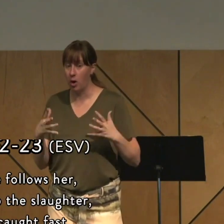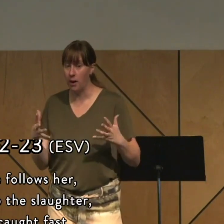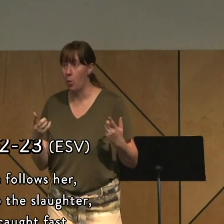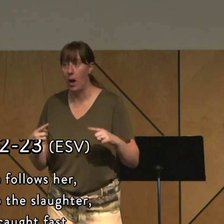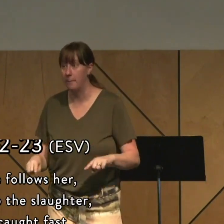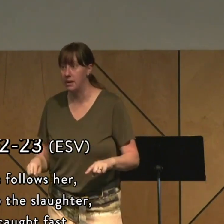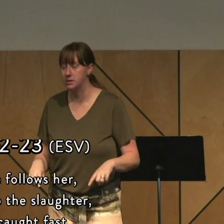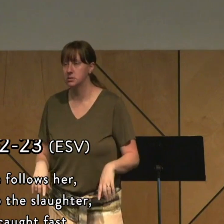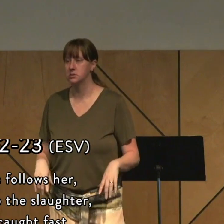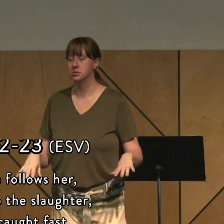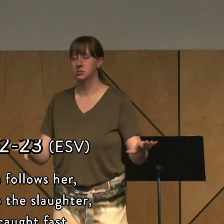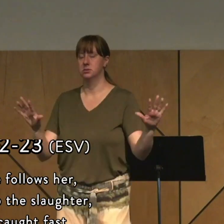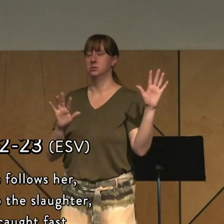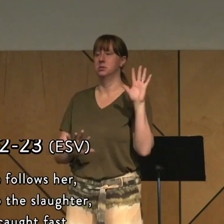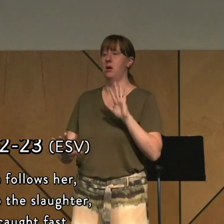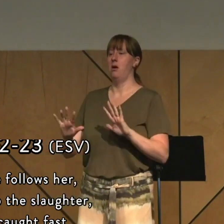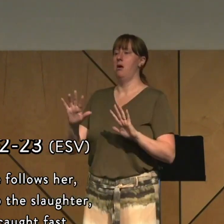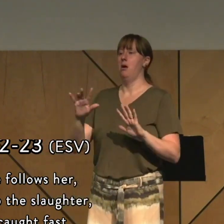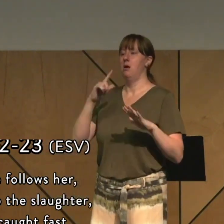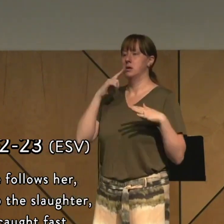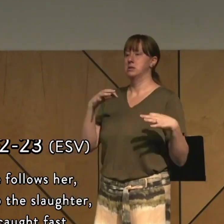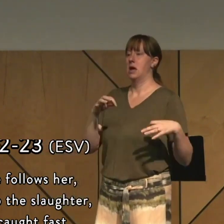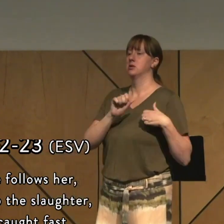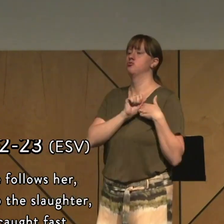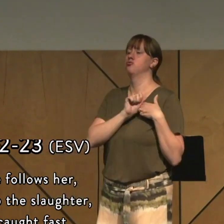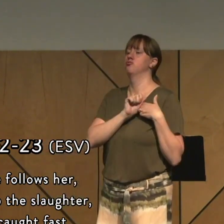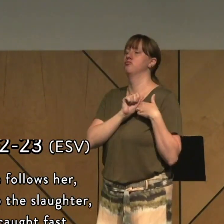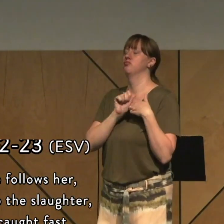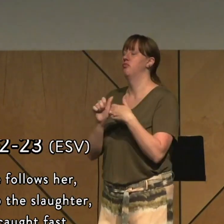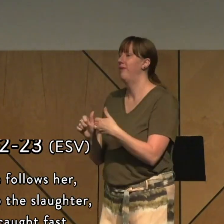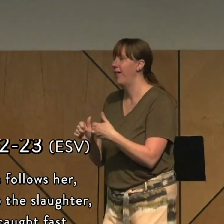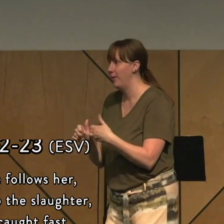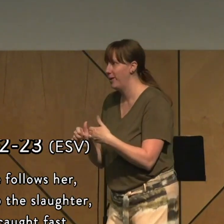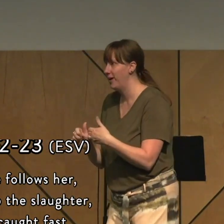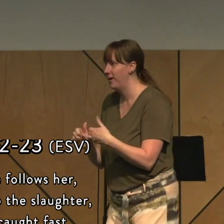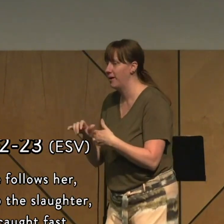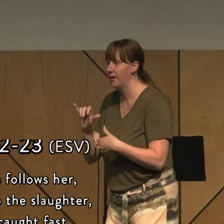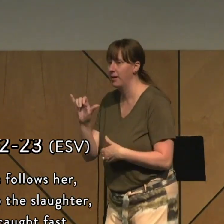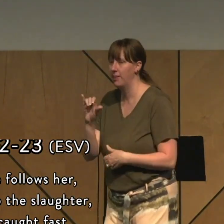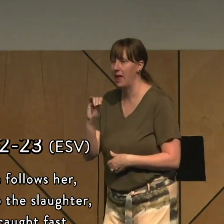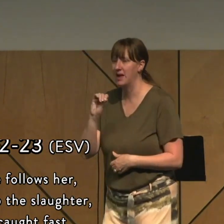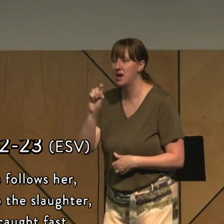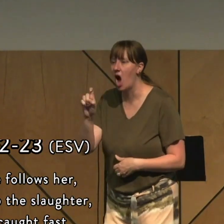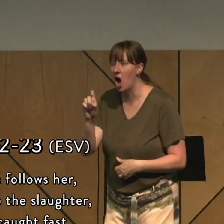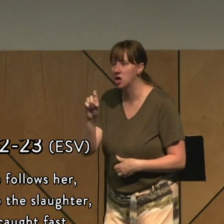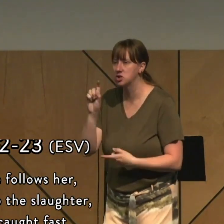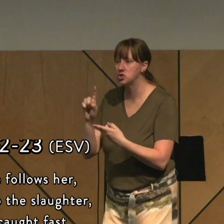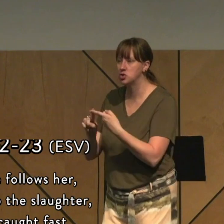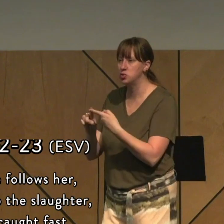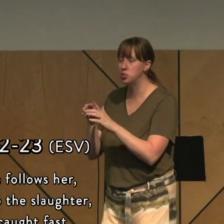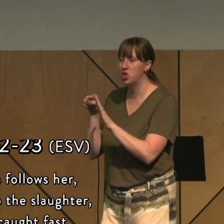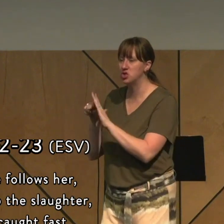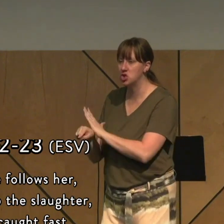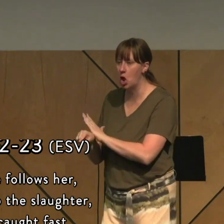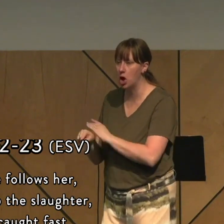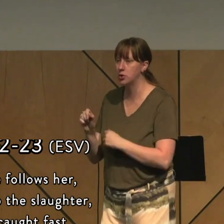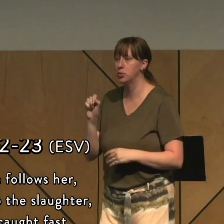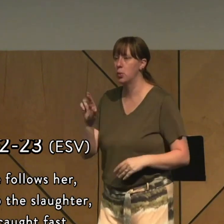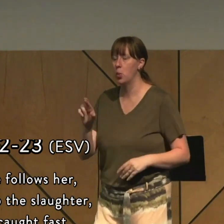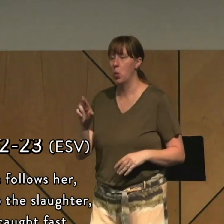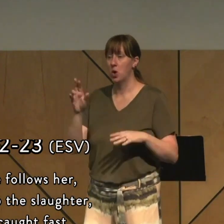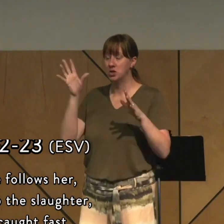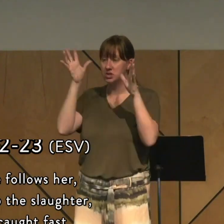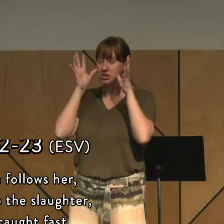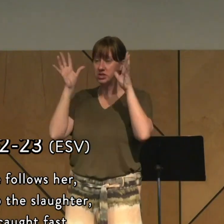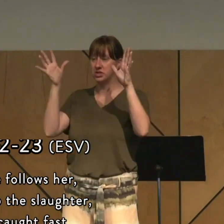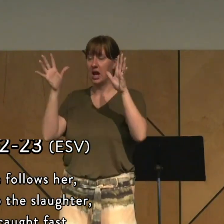all at once he follows her as an ox goes to the slaughter, or as a stag is caught